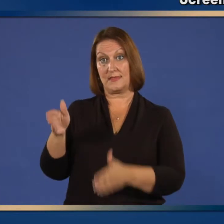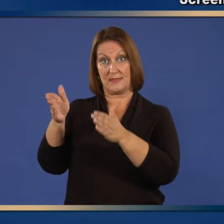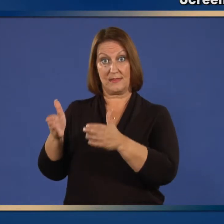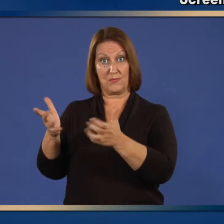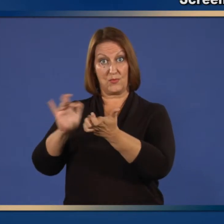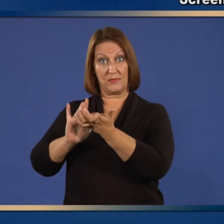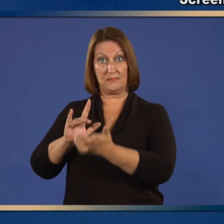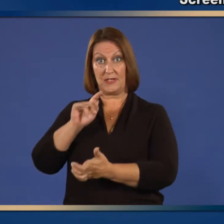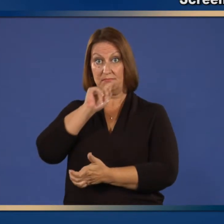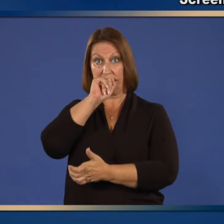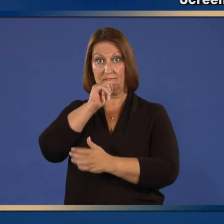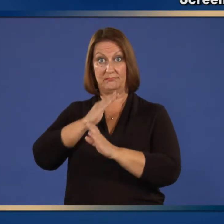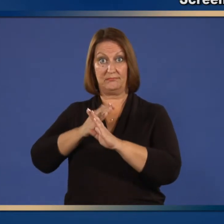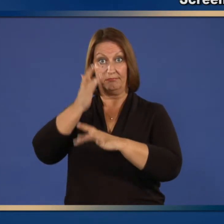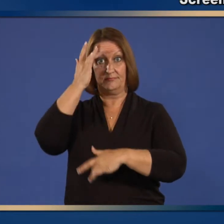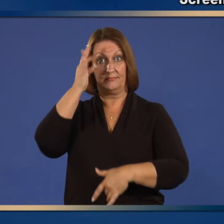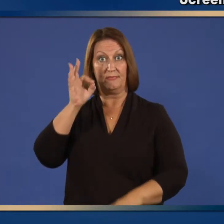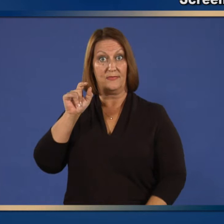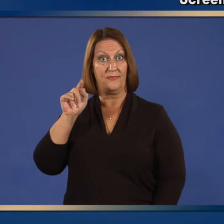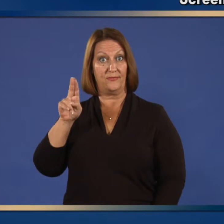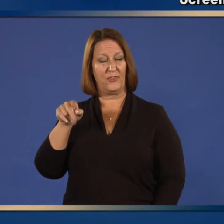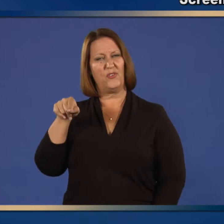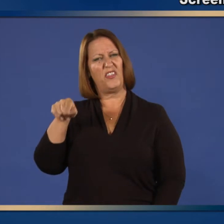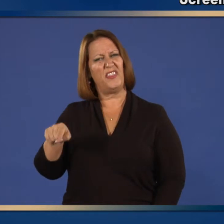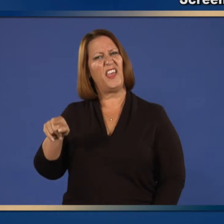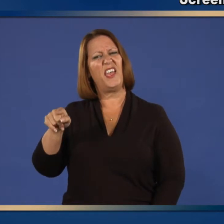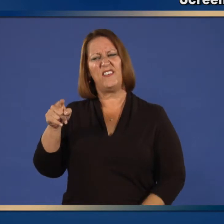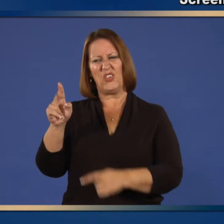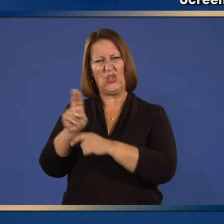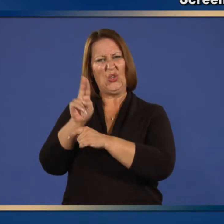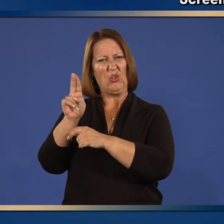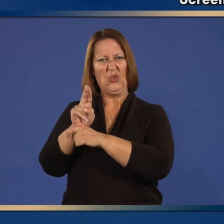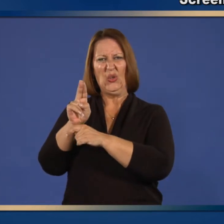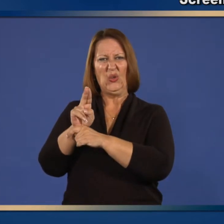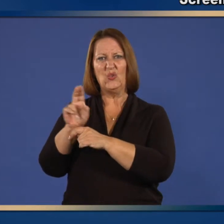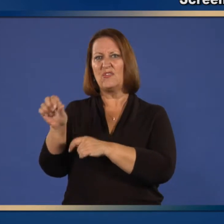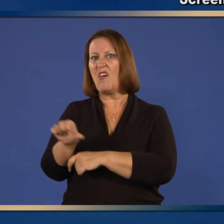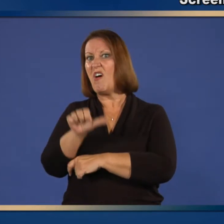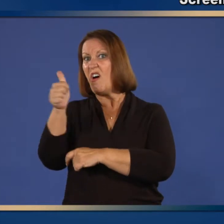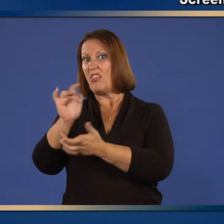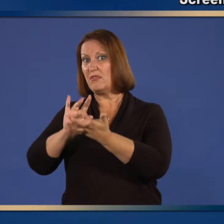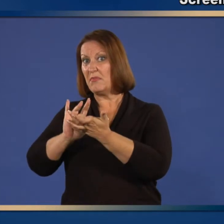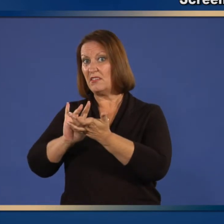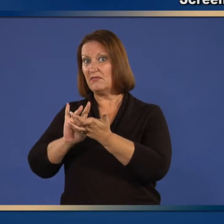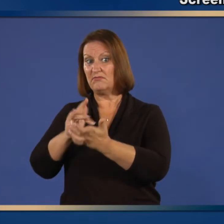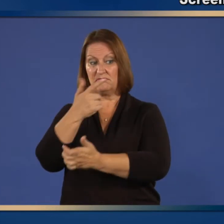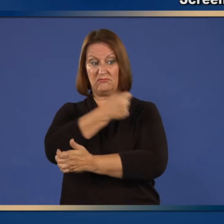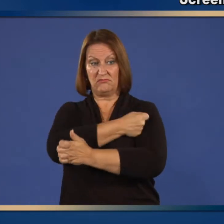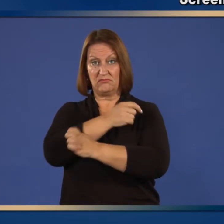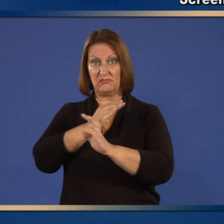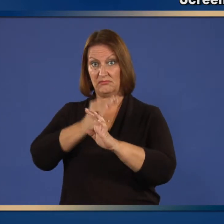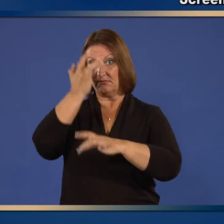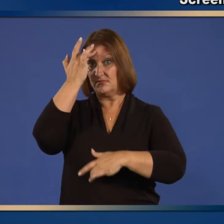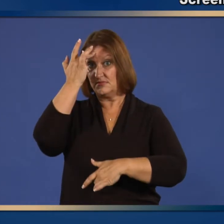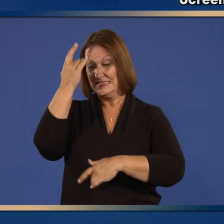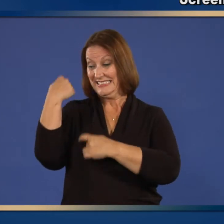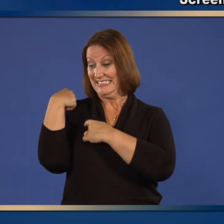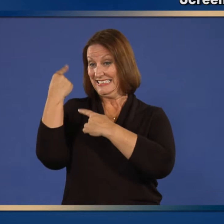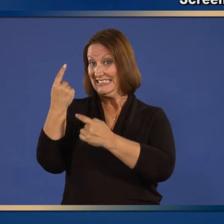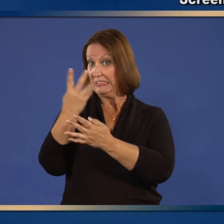Has the person to be vaccinated received any other vaccinations in the past 4 weeks?